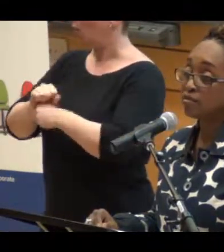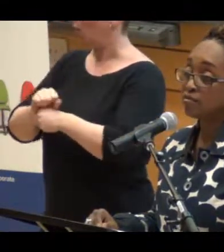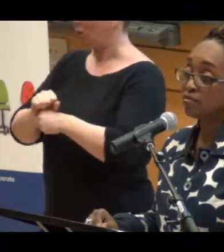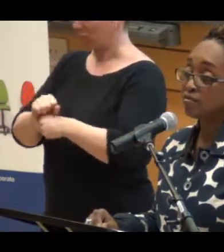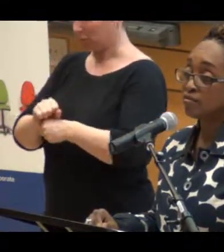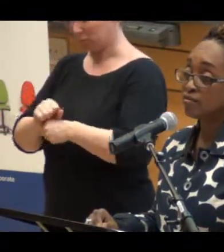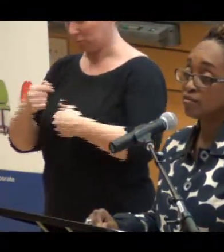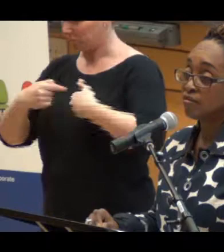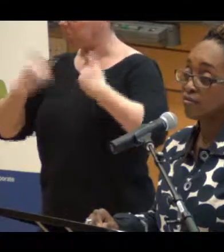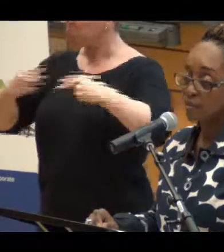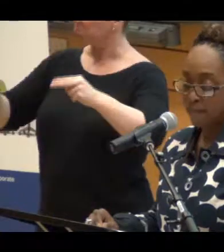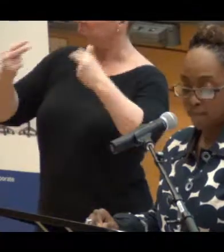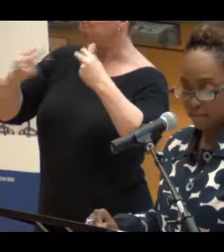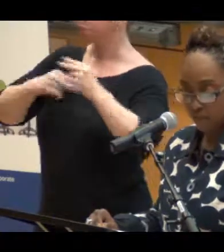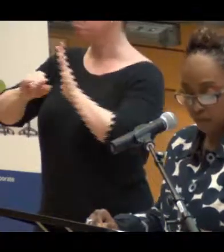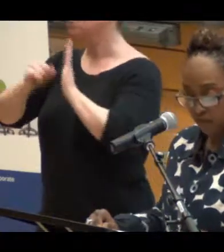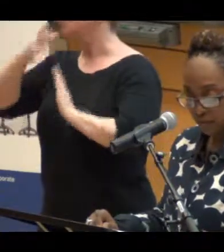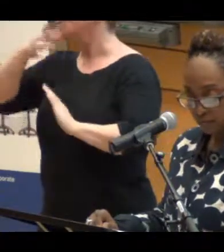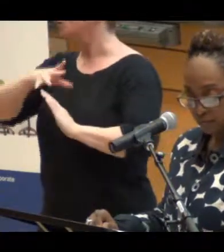woman.